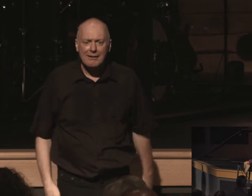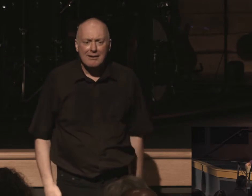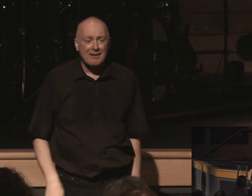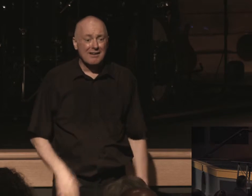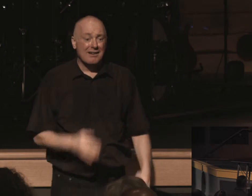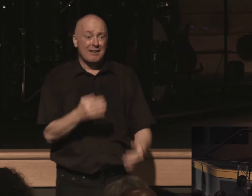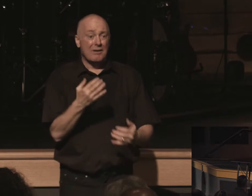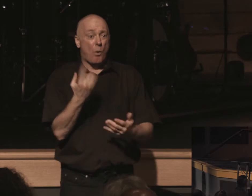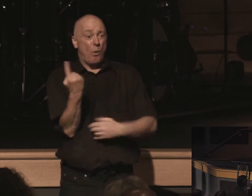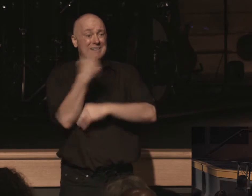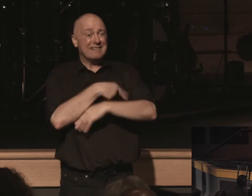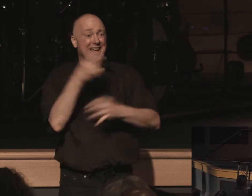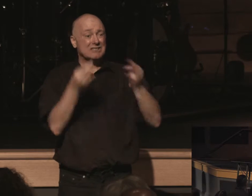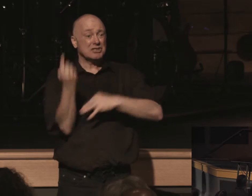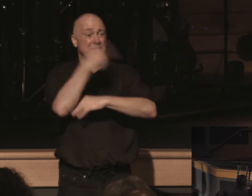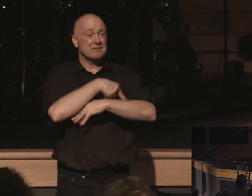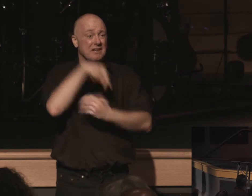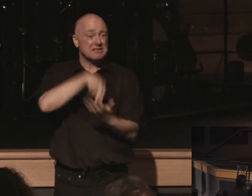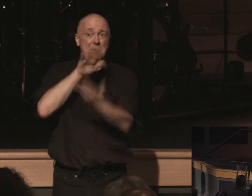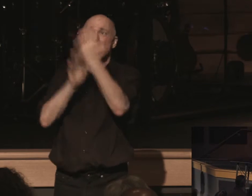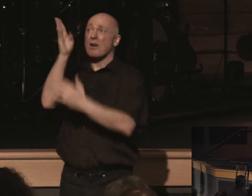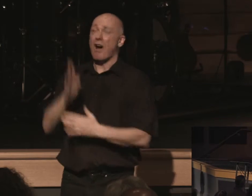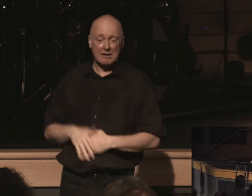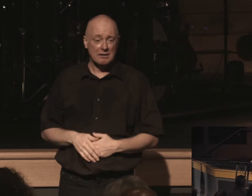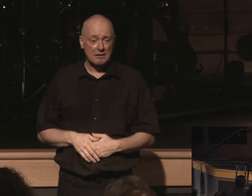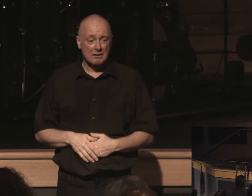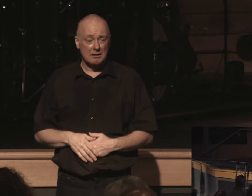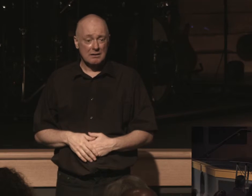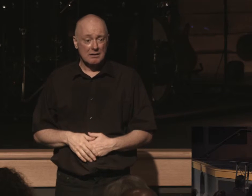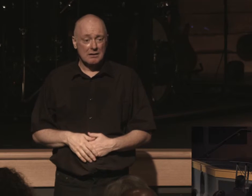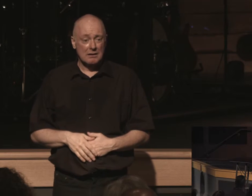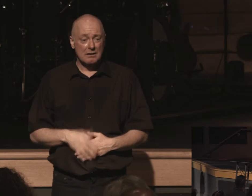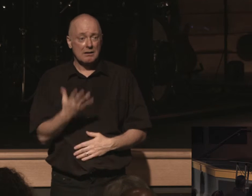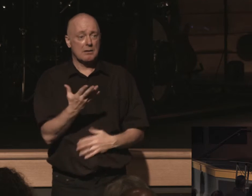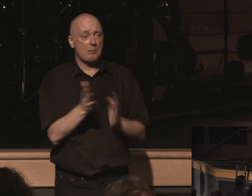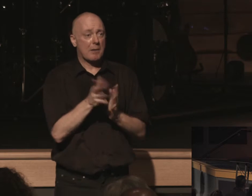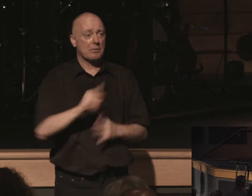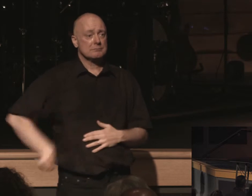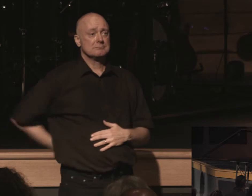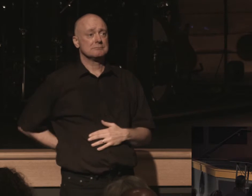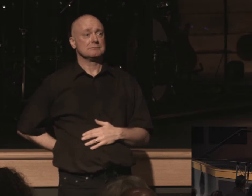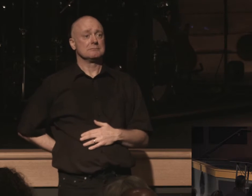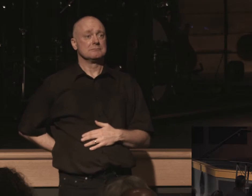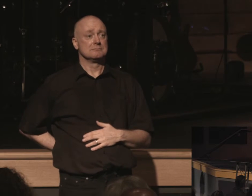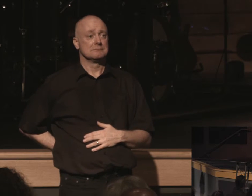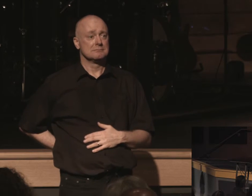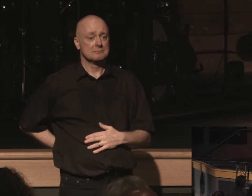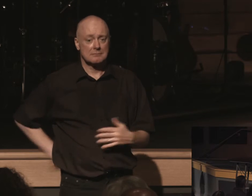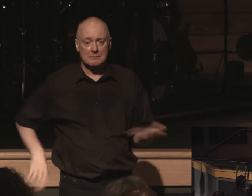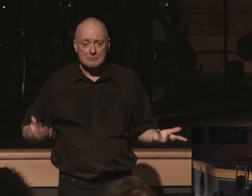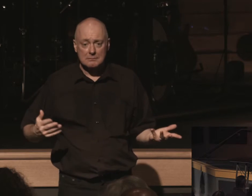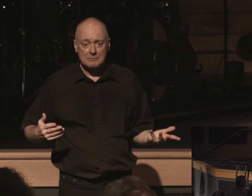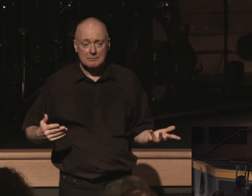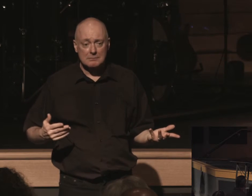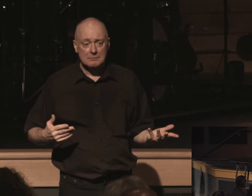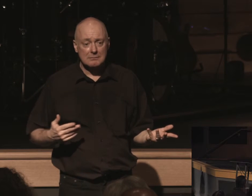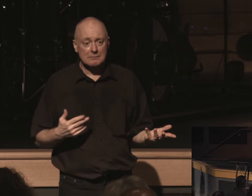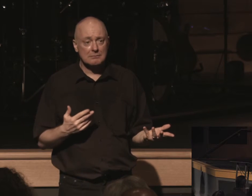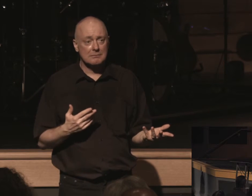god in judgment and they'll just be like the bible will be like hiding behind their back somewhere i guess because that's what they've been doing most of their lives and god will be